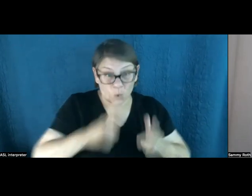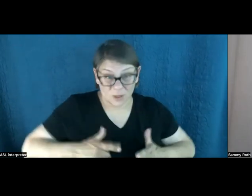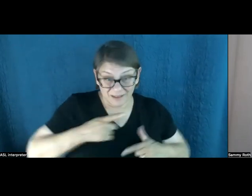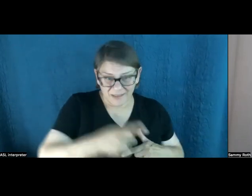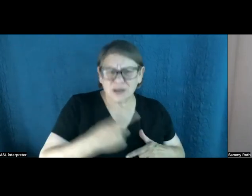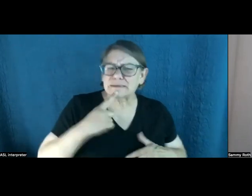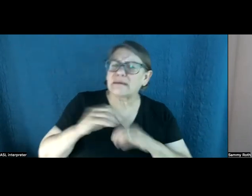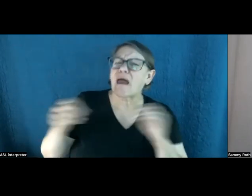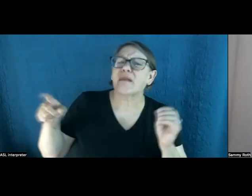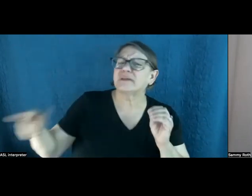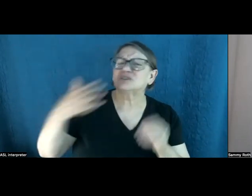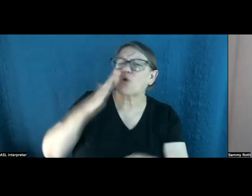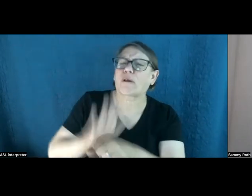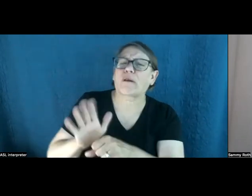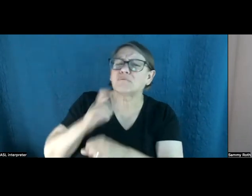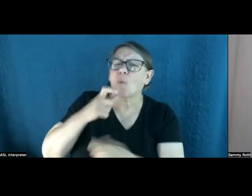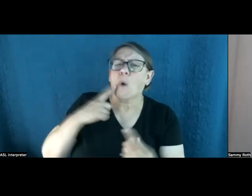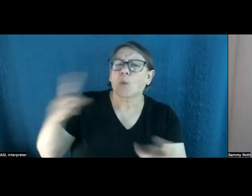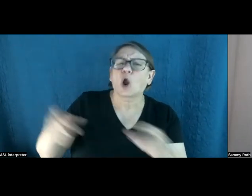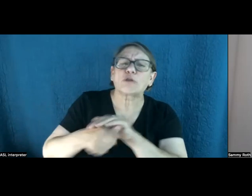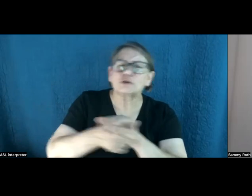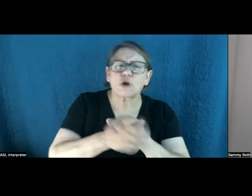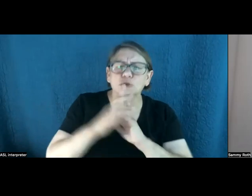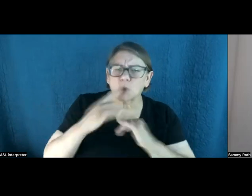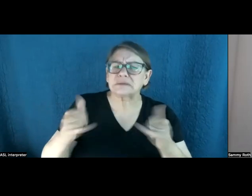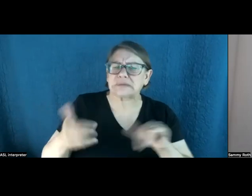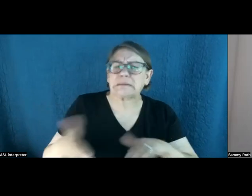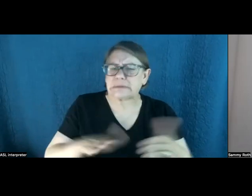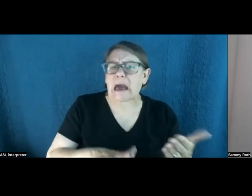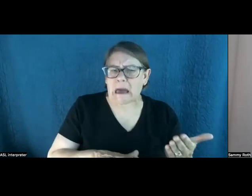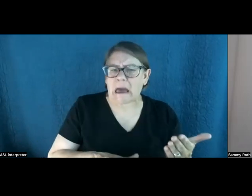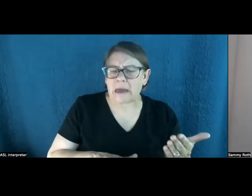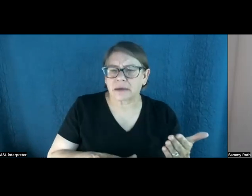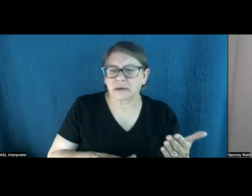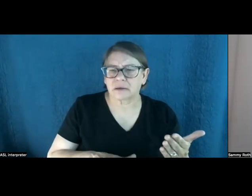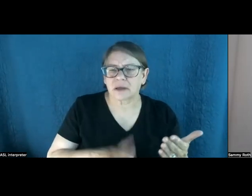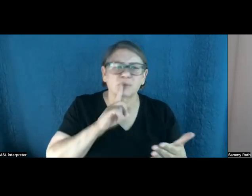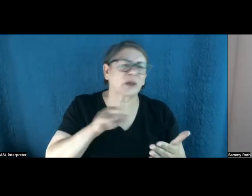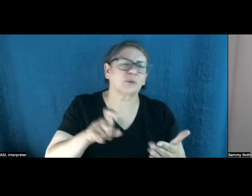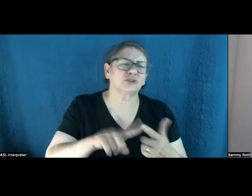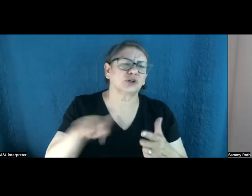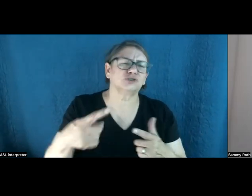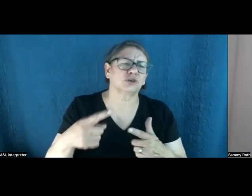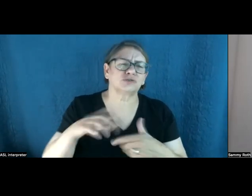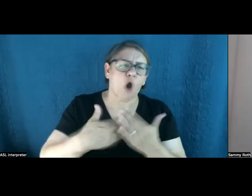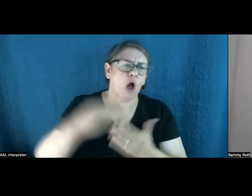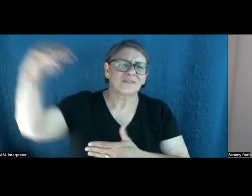none of this is good enough. It's not going to work. The tortoises are still going to die off. And really, we should just be putting all of our solar on rooftops and parking